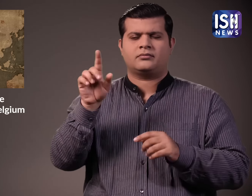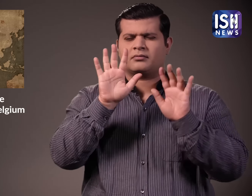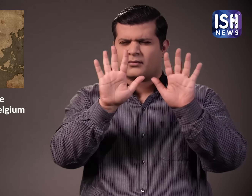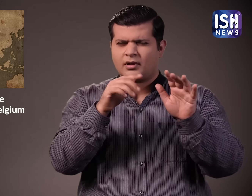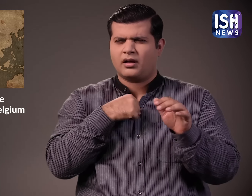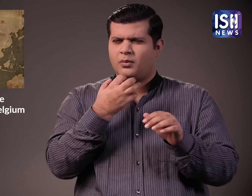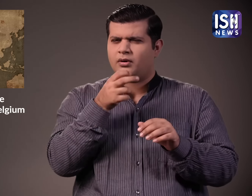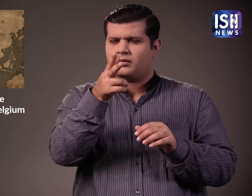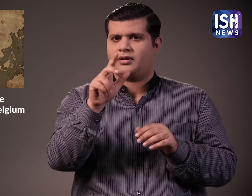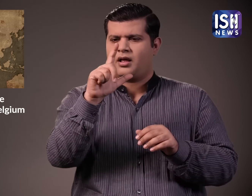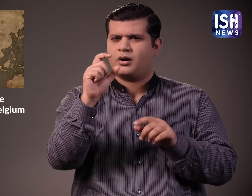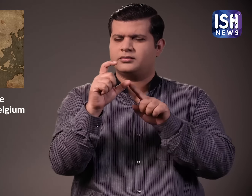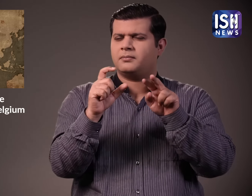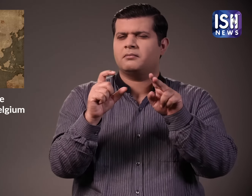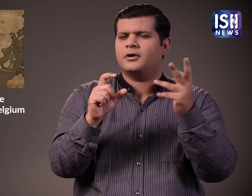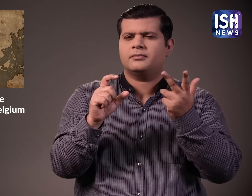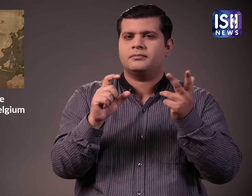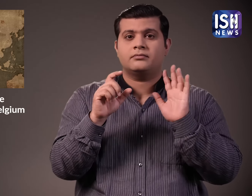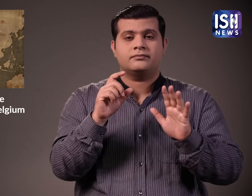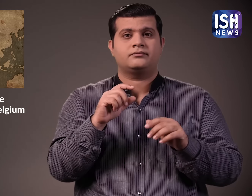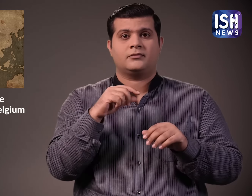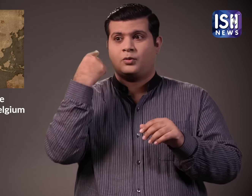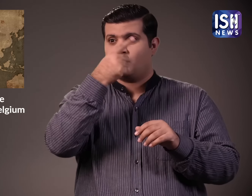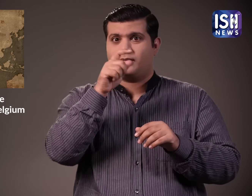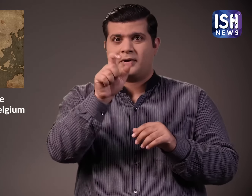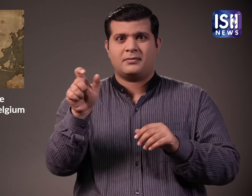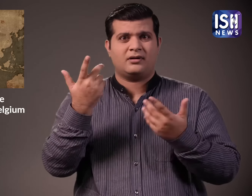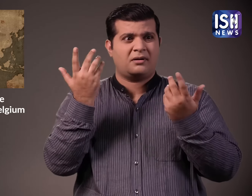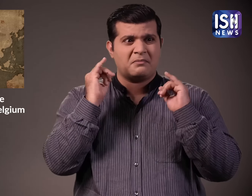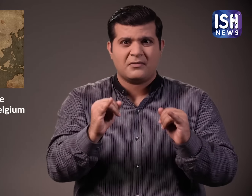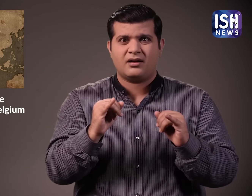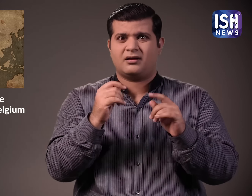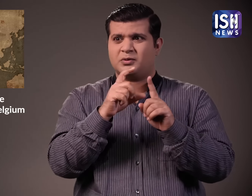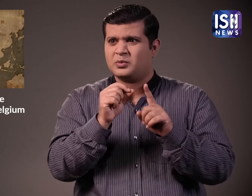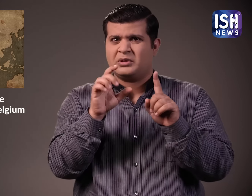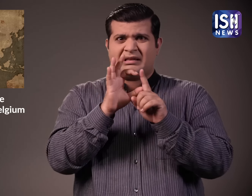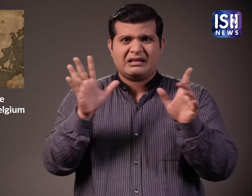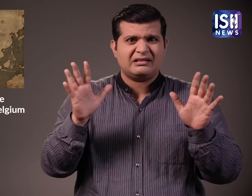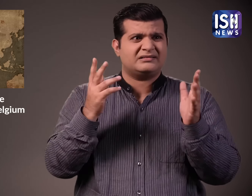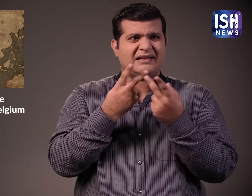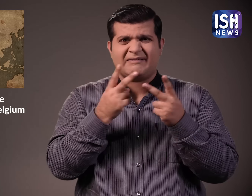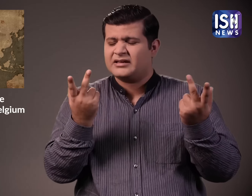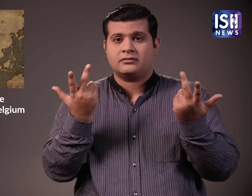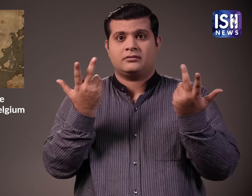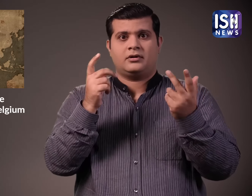circular. The government will then go through all the information and issue it. So now what do you mean by a lookout circular?